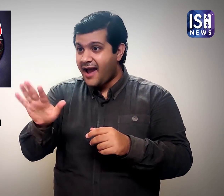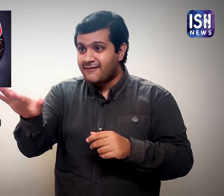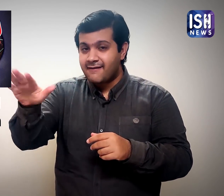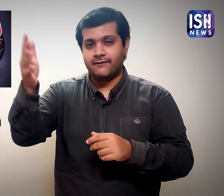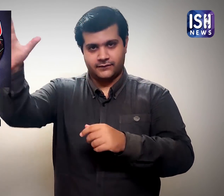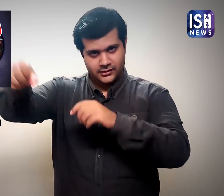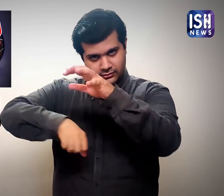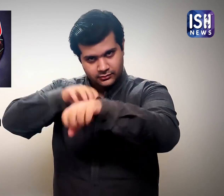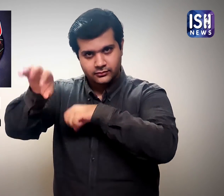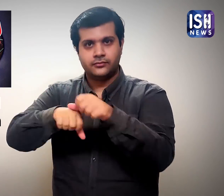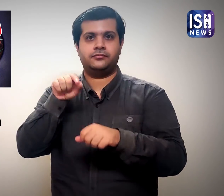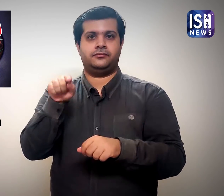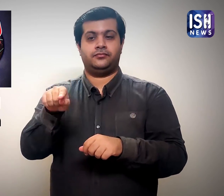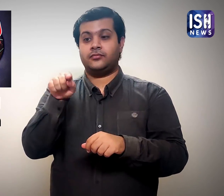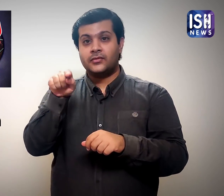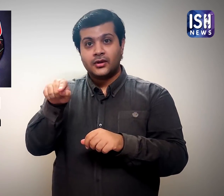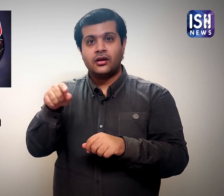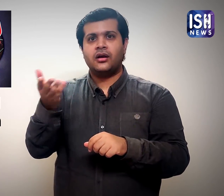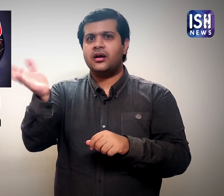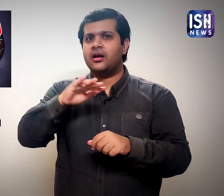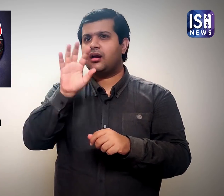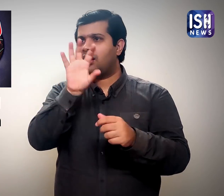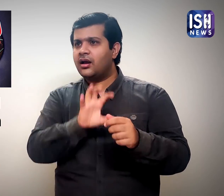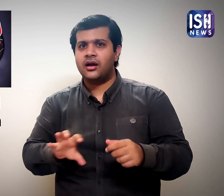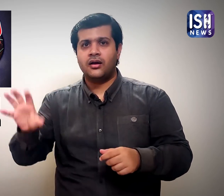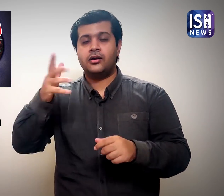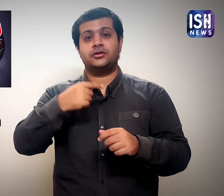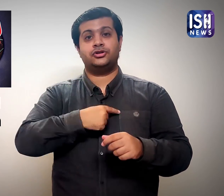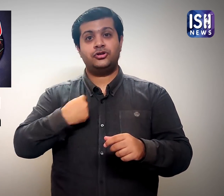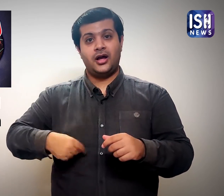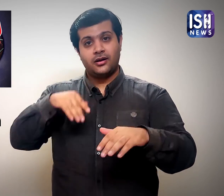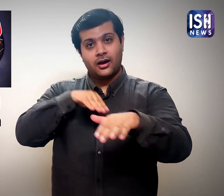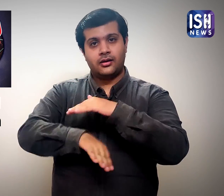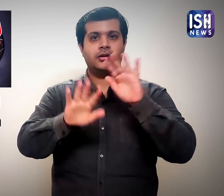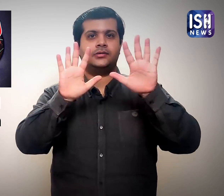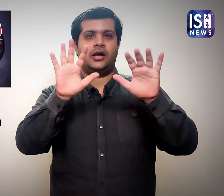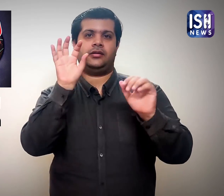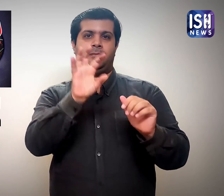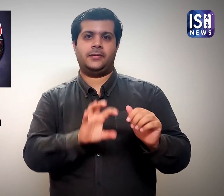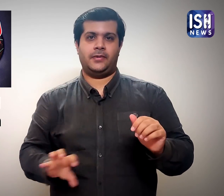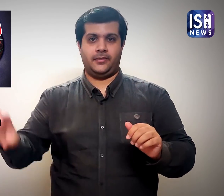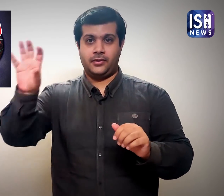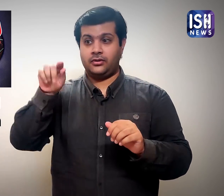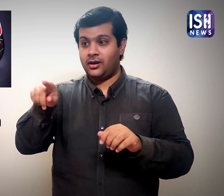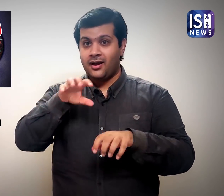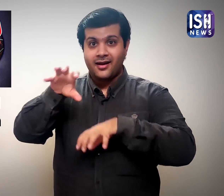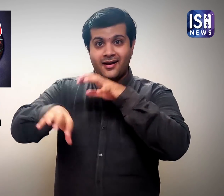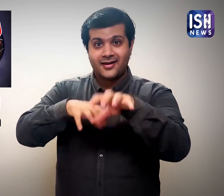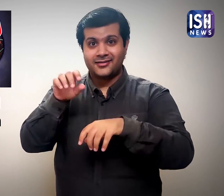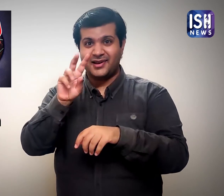in 10 Chinese provinces.